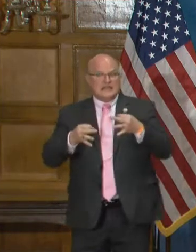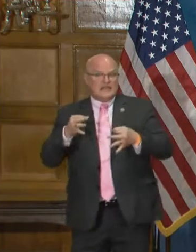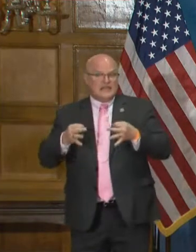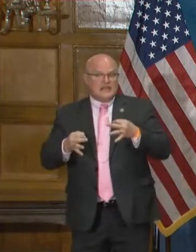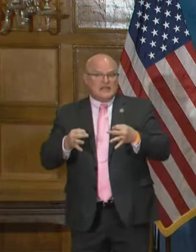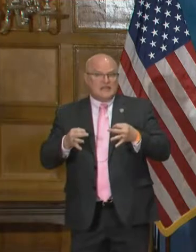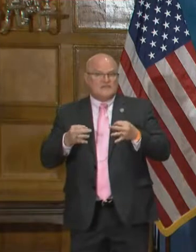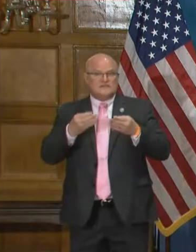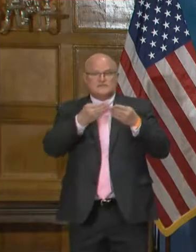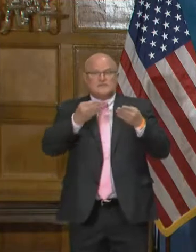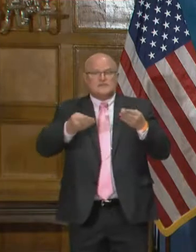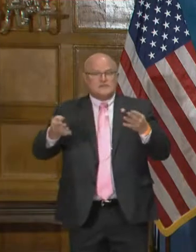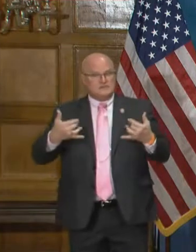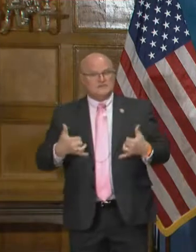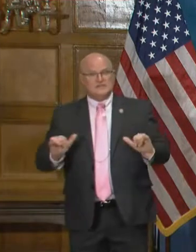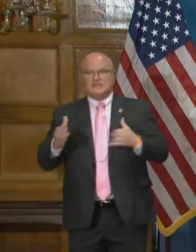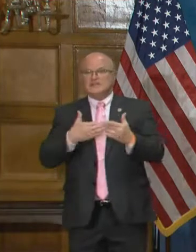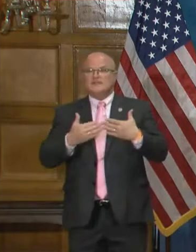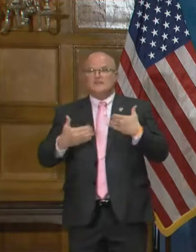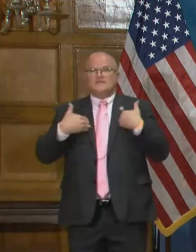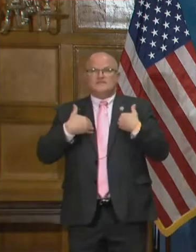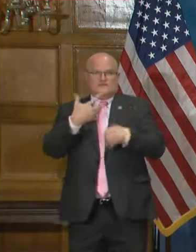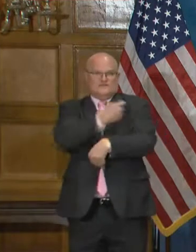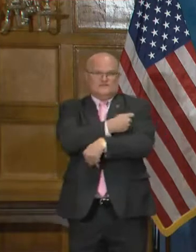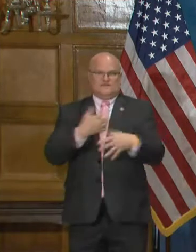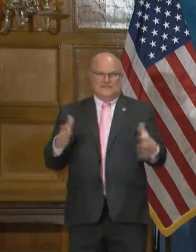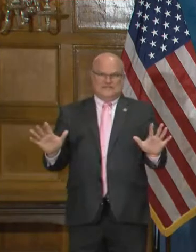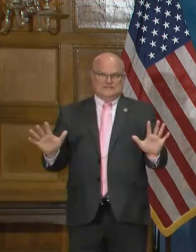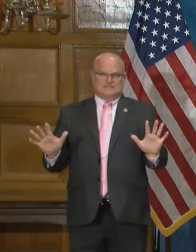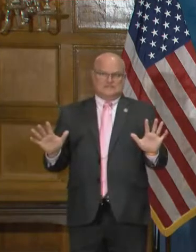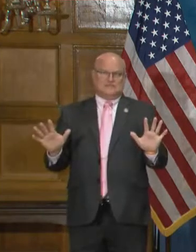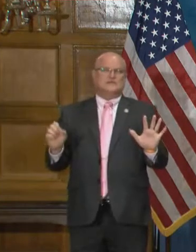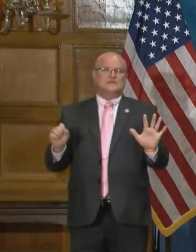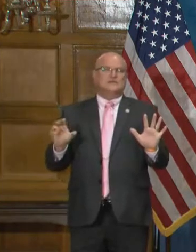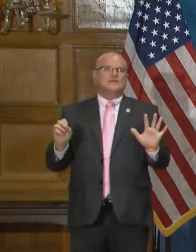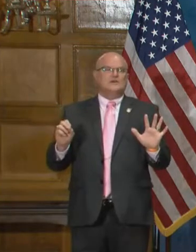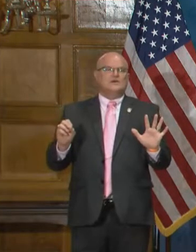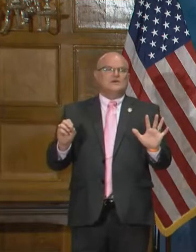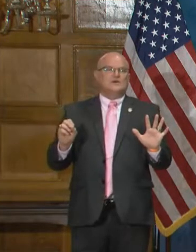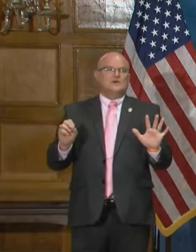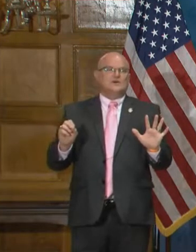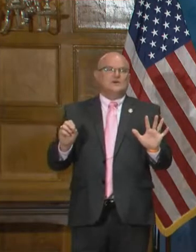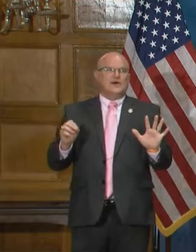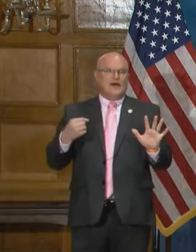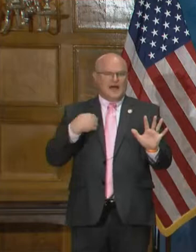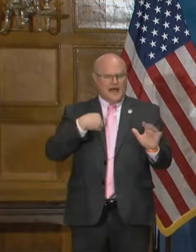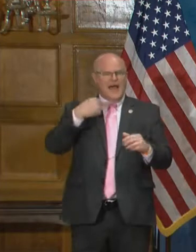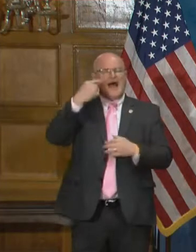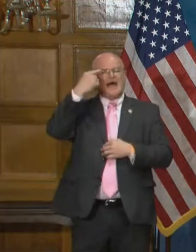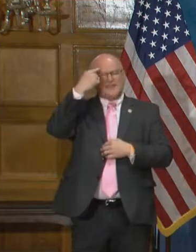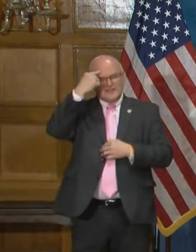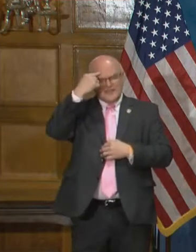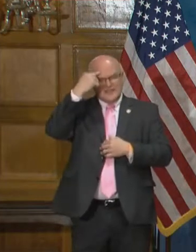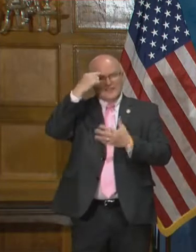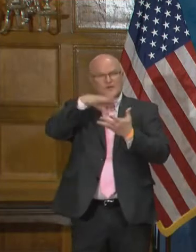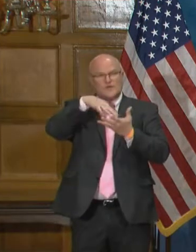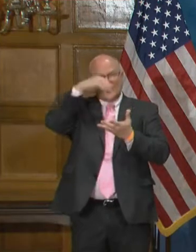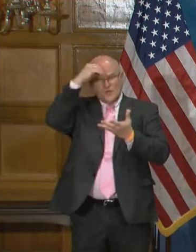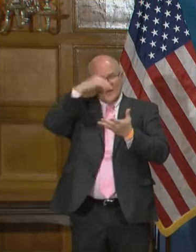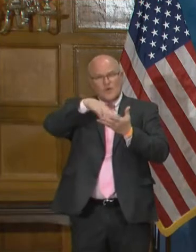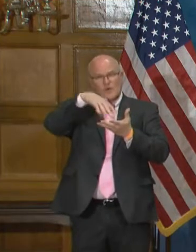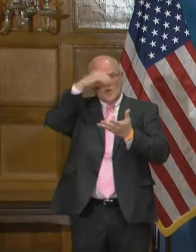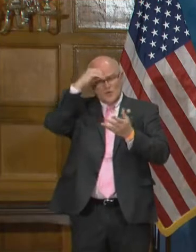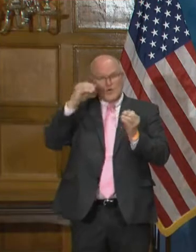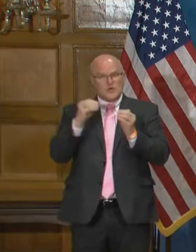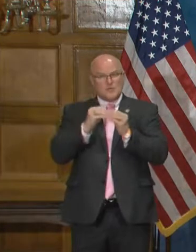it is transmissible, even though you've had the vaccine. And uh, so I think we're going to learn a lot between now and then